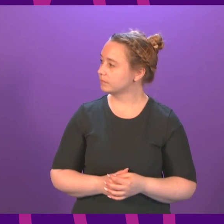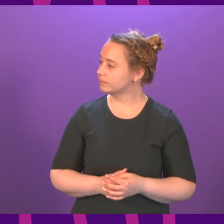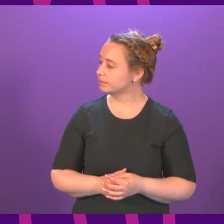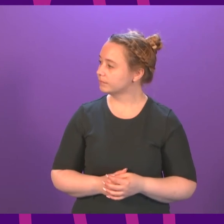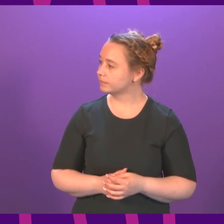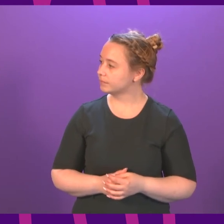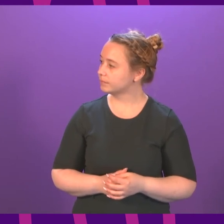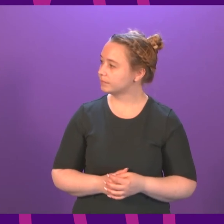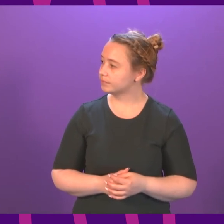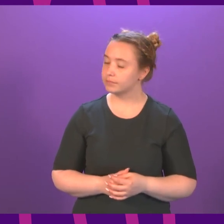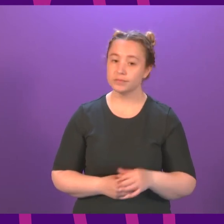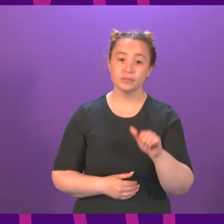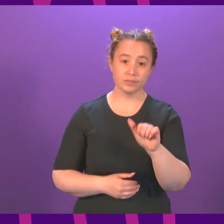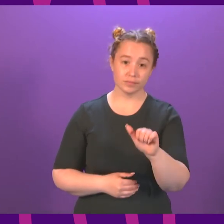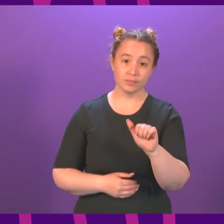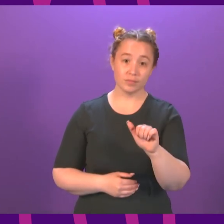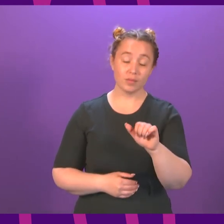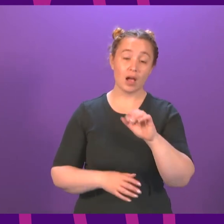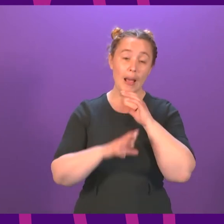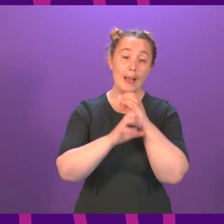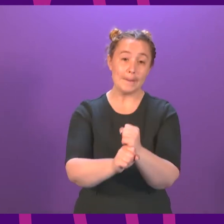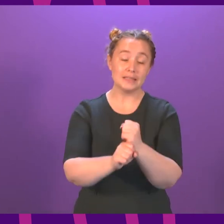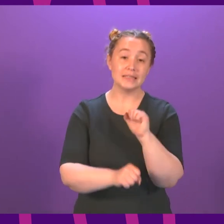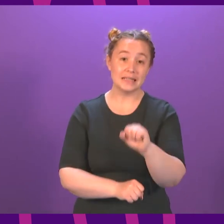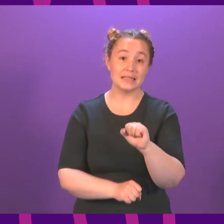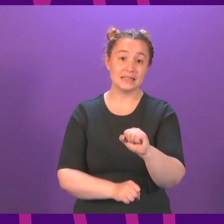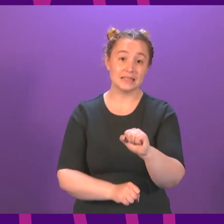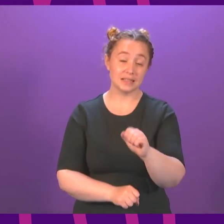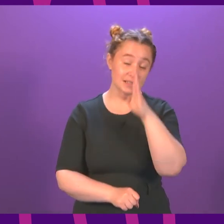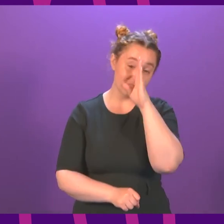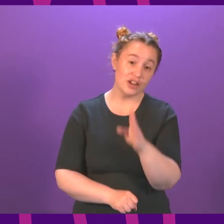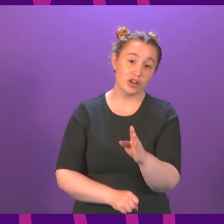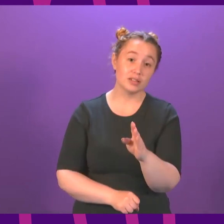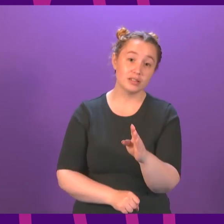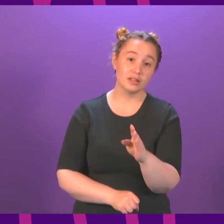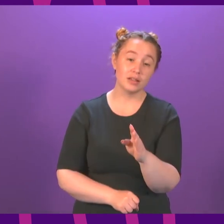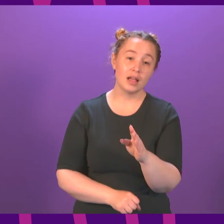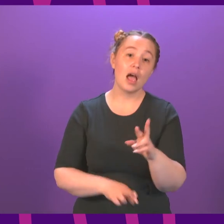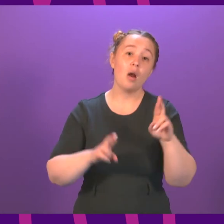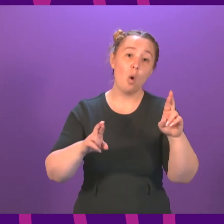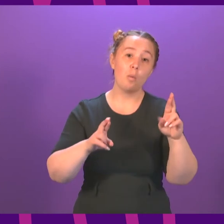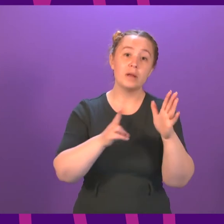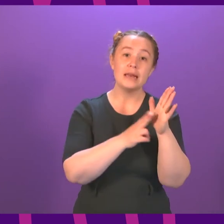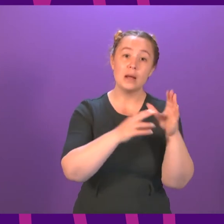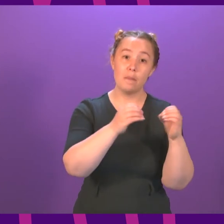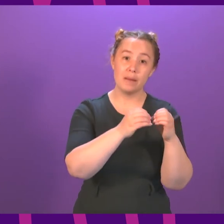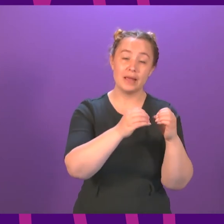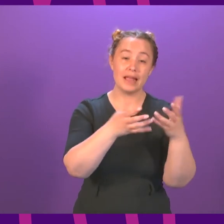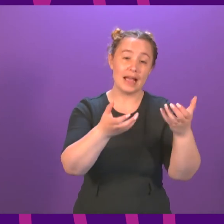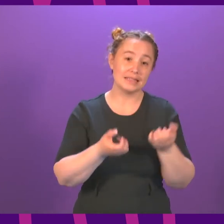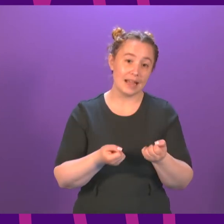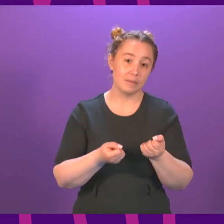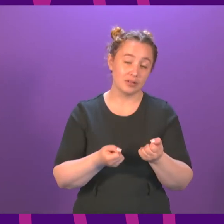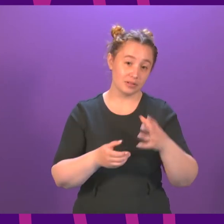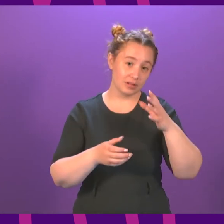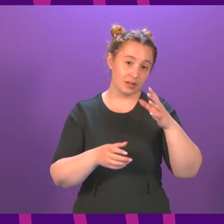Yes, I will give that commitment. I do take this really seriously, but I hope Neil Bibby, and I sure he will, also accept that it